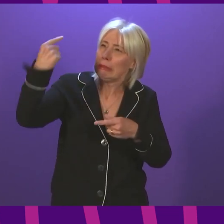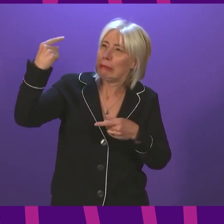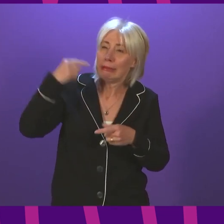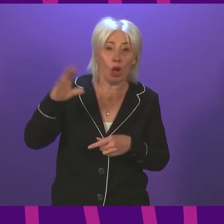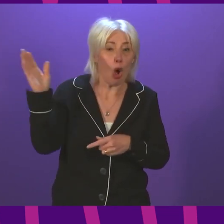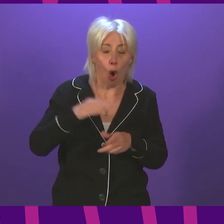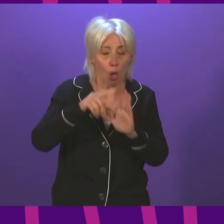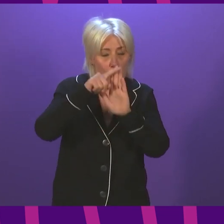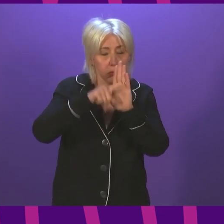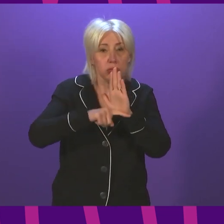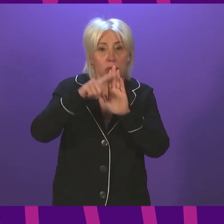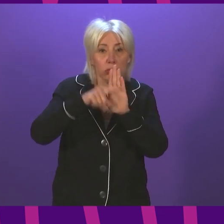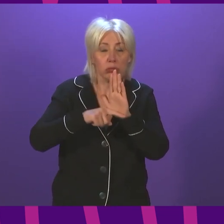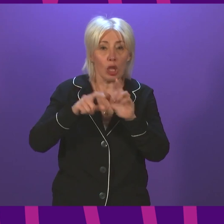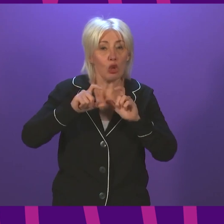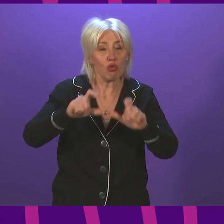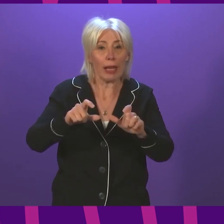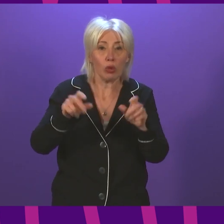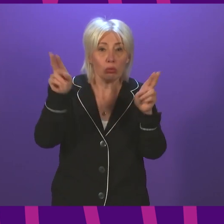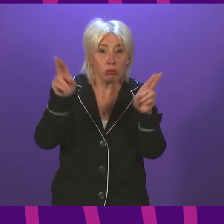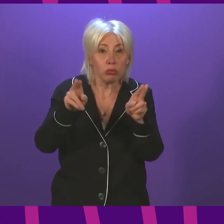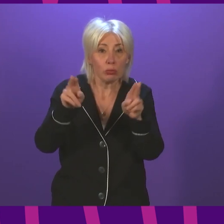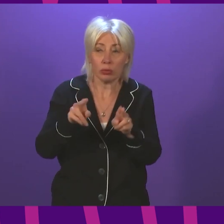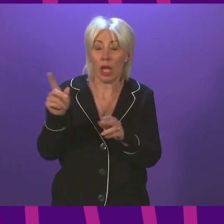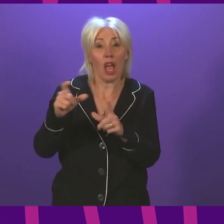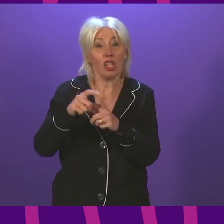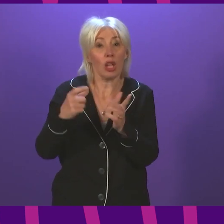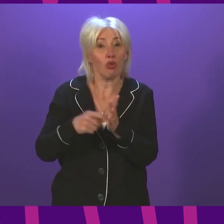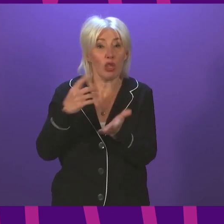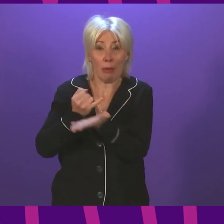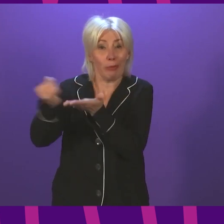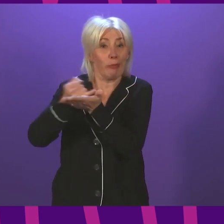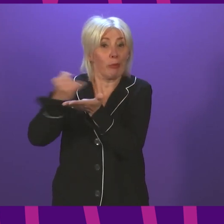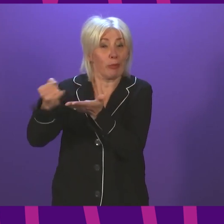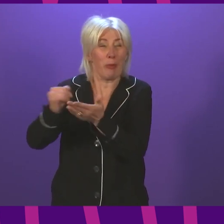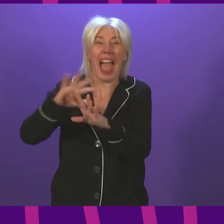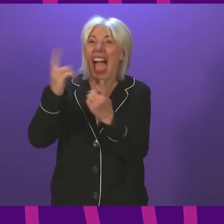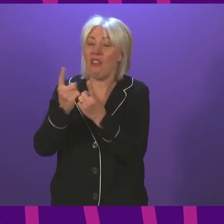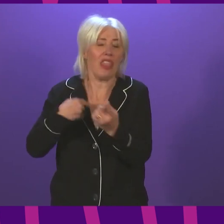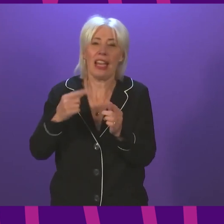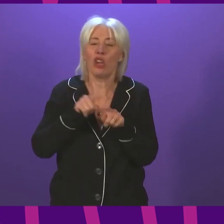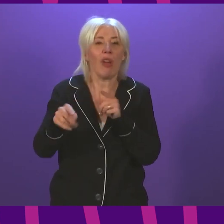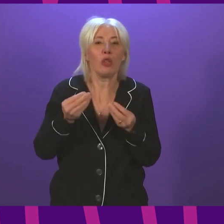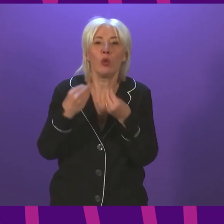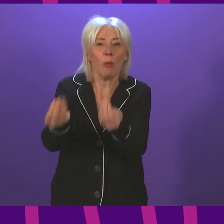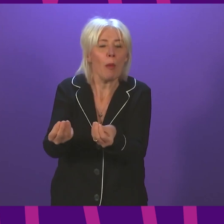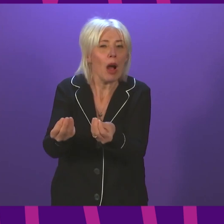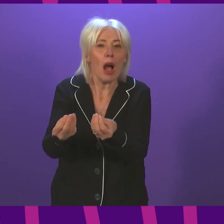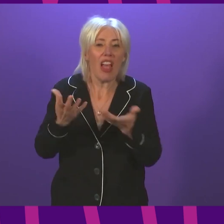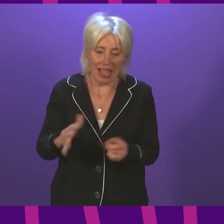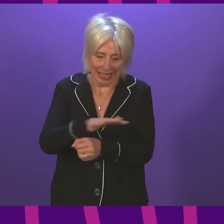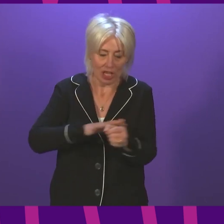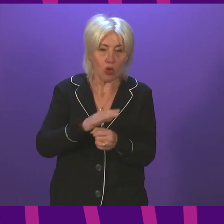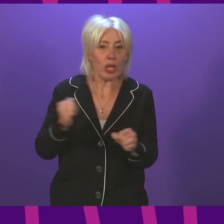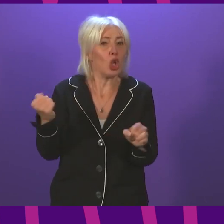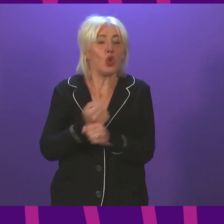mitigation that we've put forward to try to keep cases under control has been opposed by Douglas Ross and the Conservatives. We are not in a position of being able to